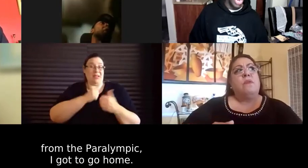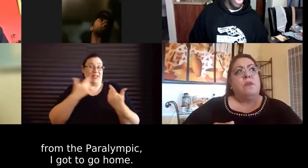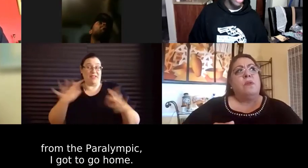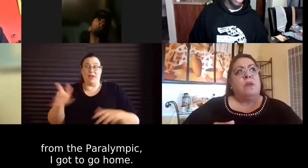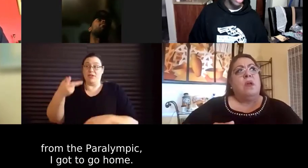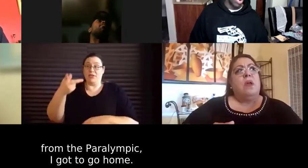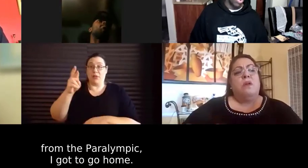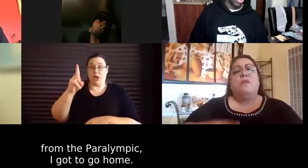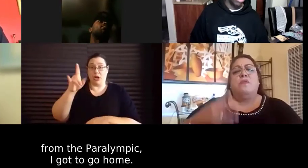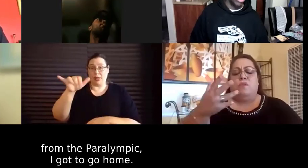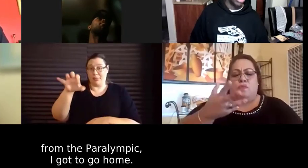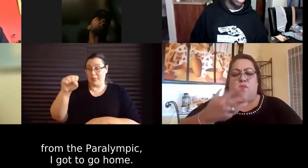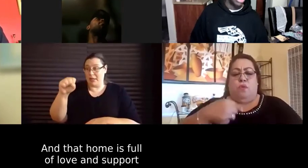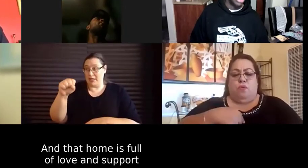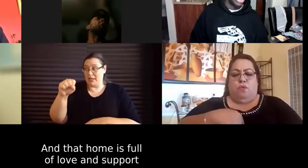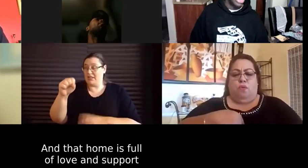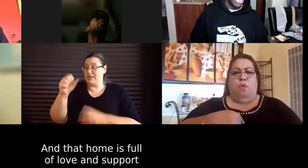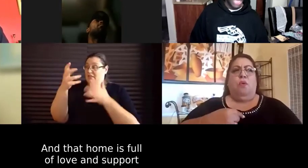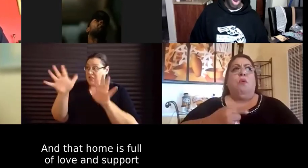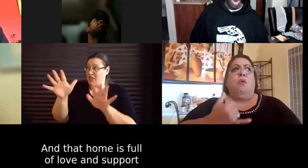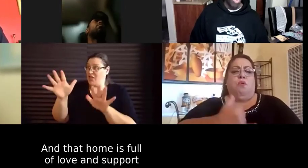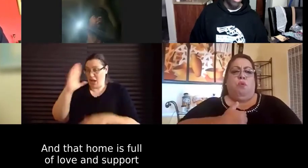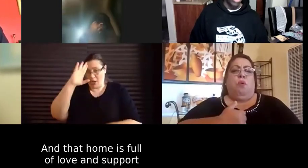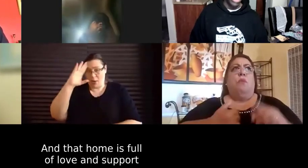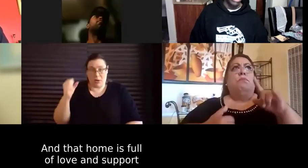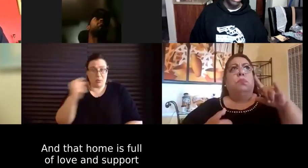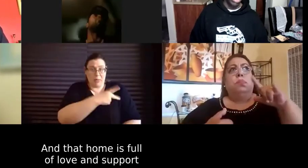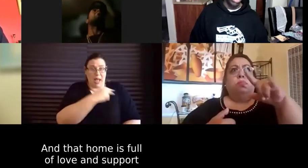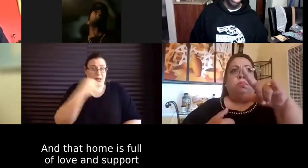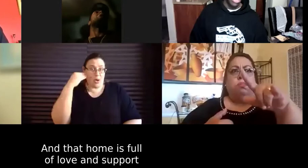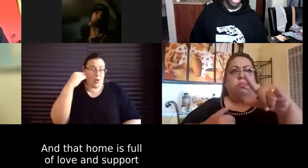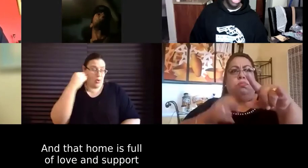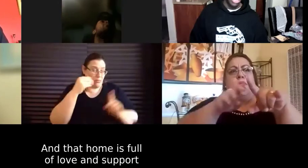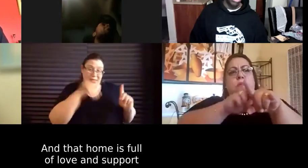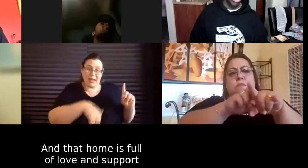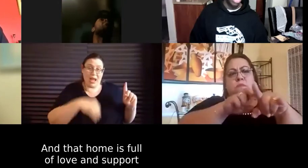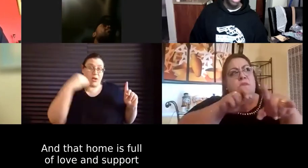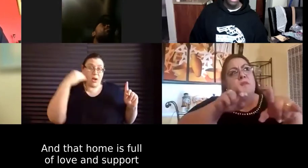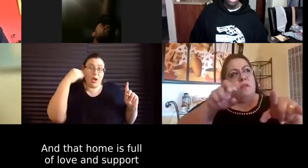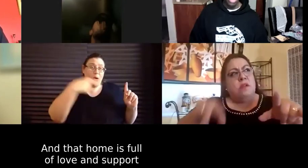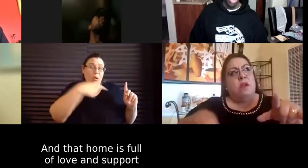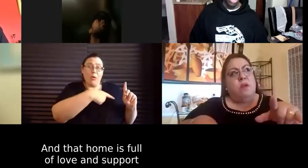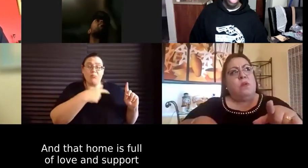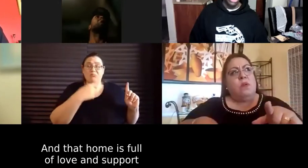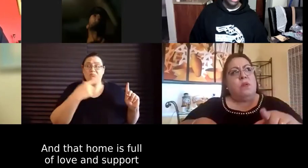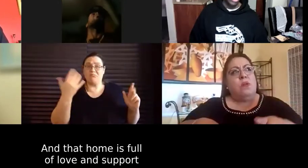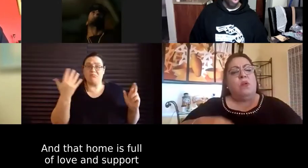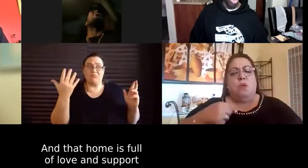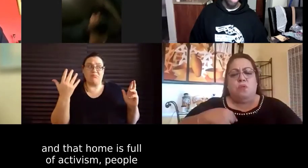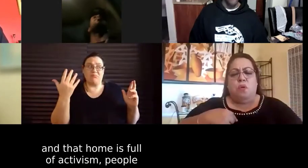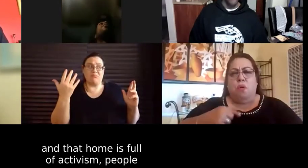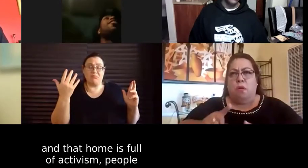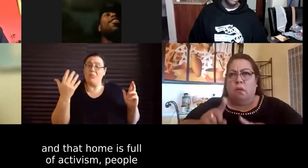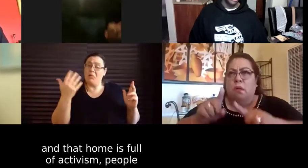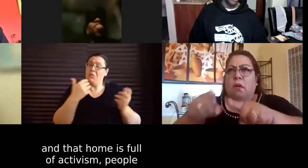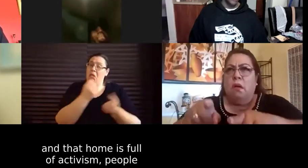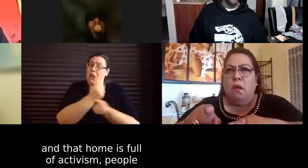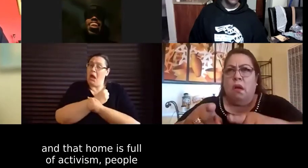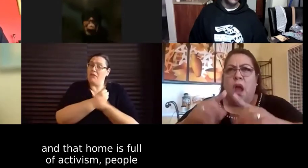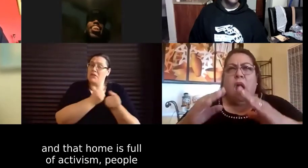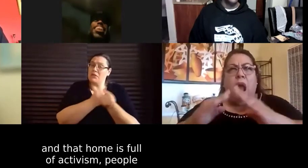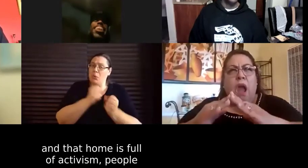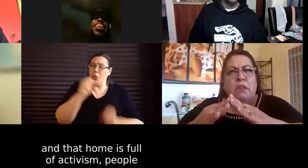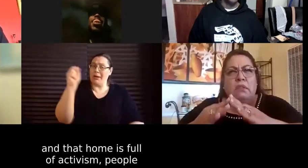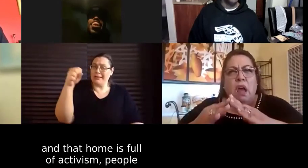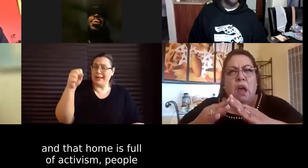I had to go home. And that home was full of, you know, love and support. But that home